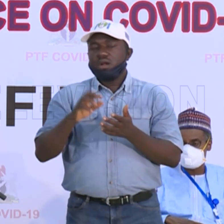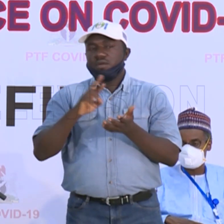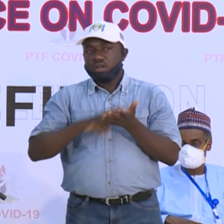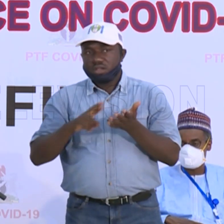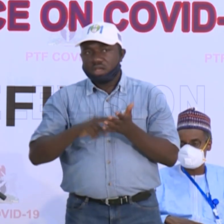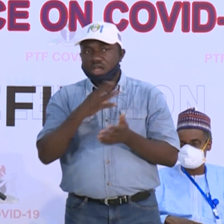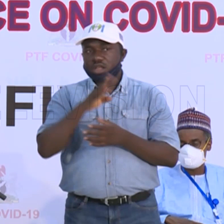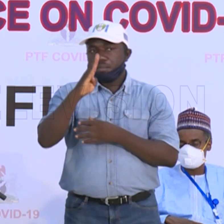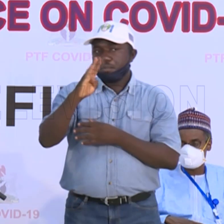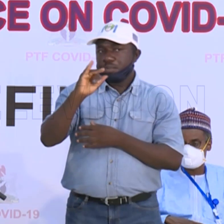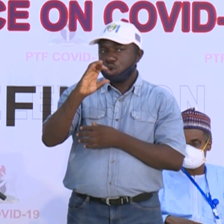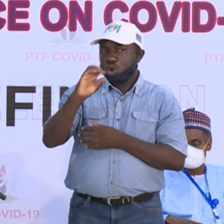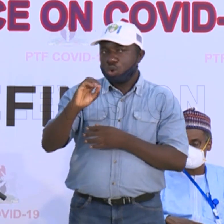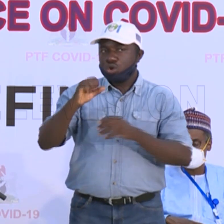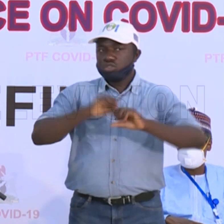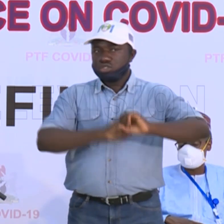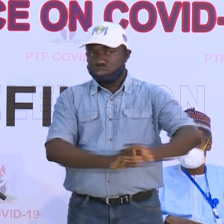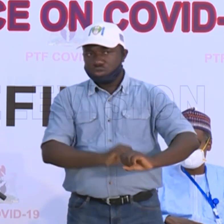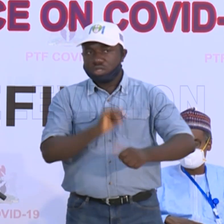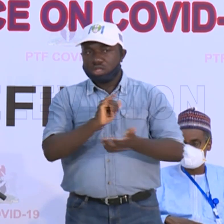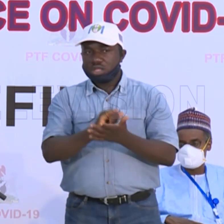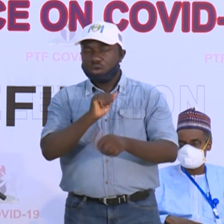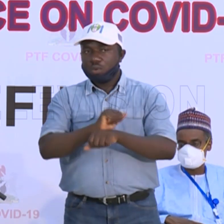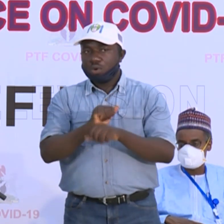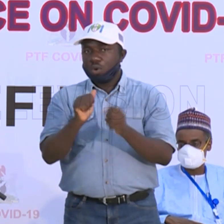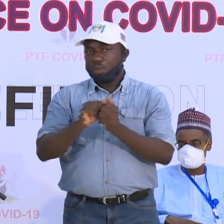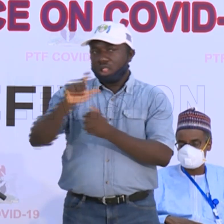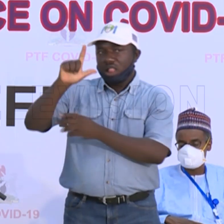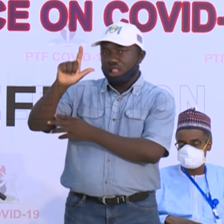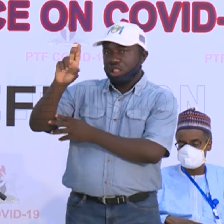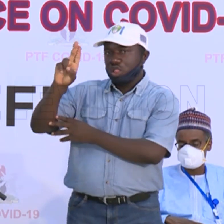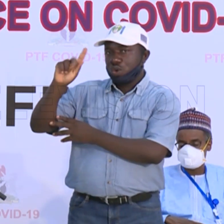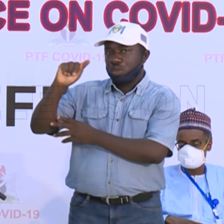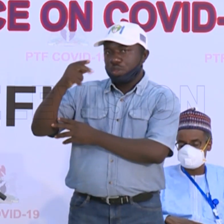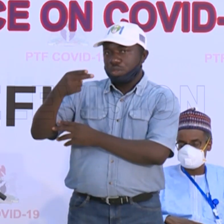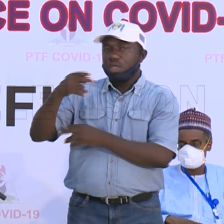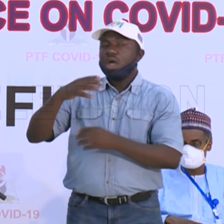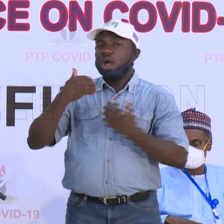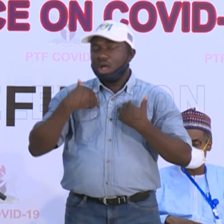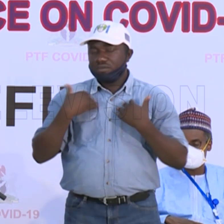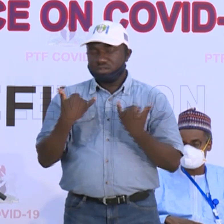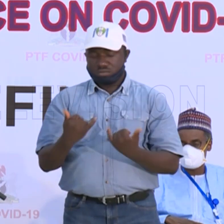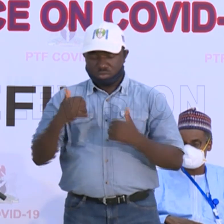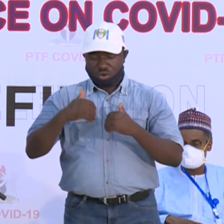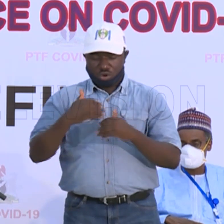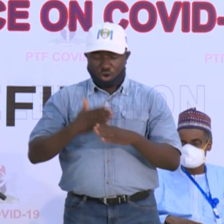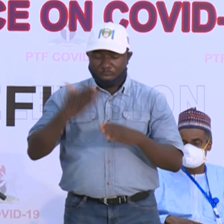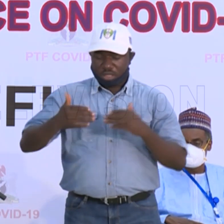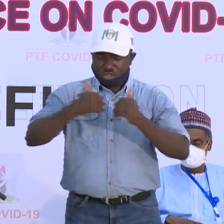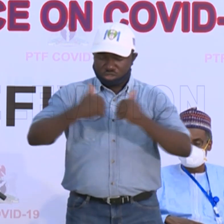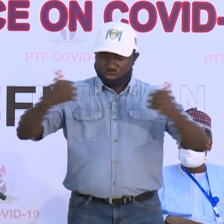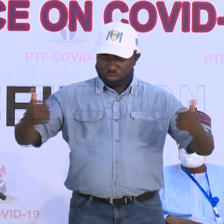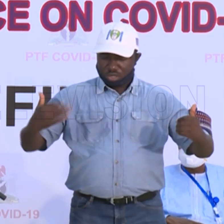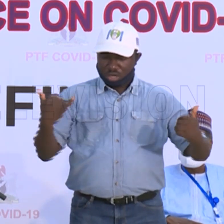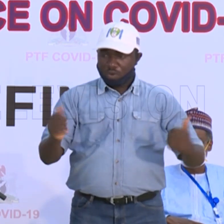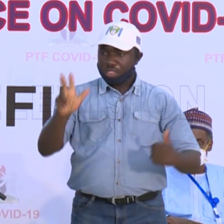in Lagos that used to work with Luth in collaboration have now completely separated, so we have now three